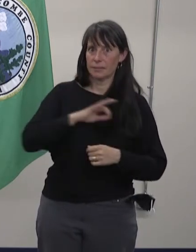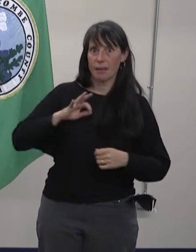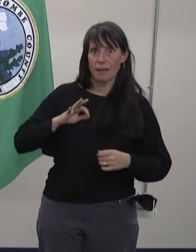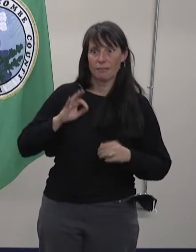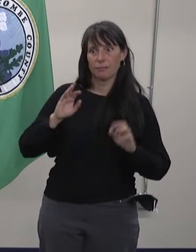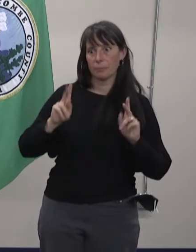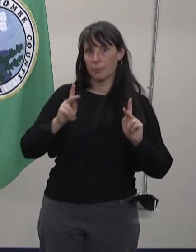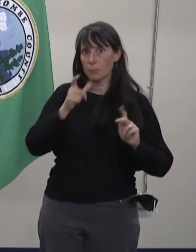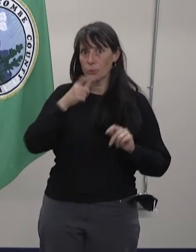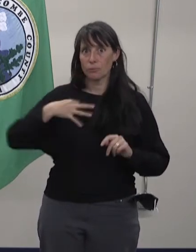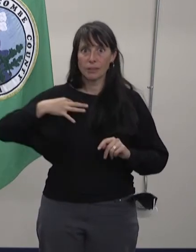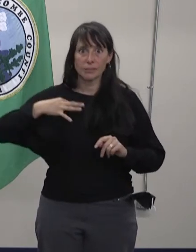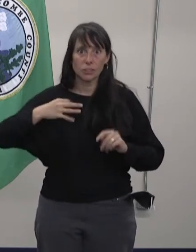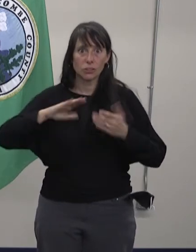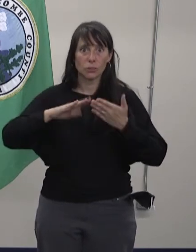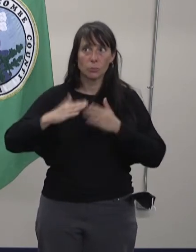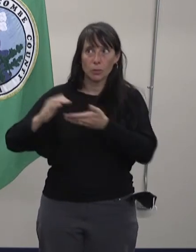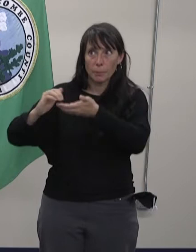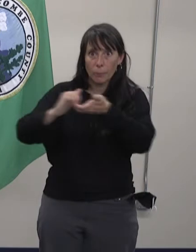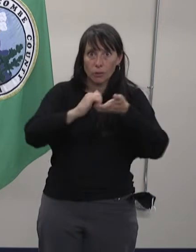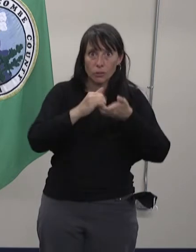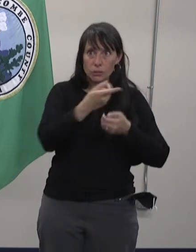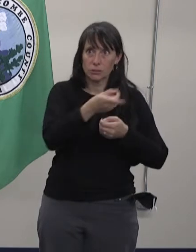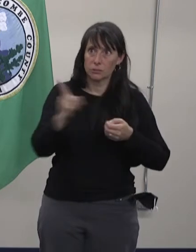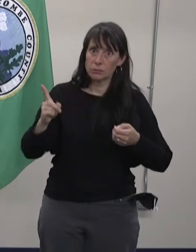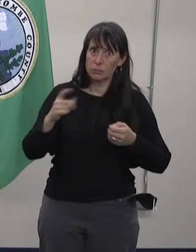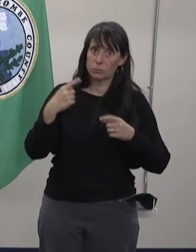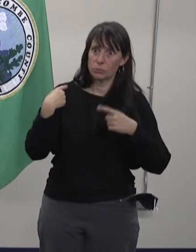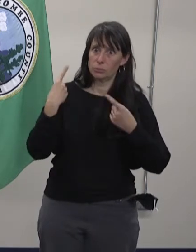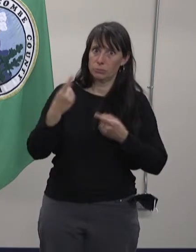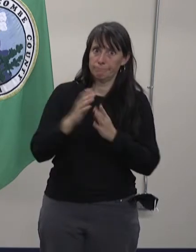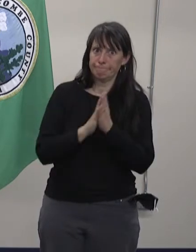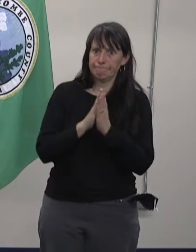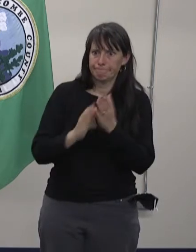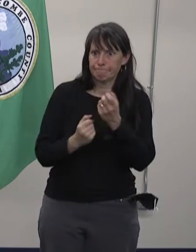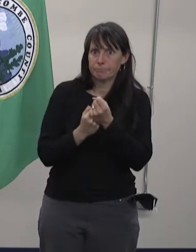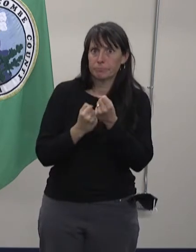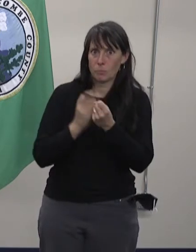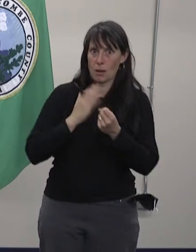other community partners who are supporting testing efforts across the county.